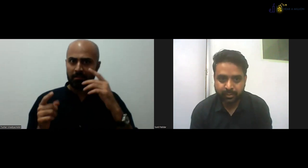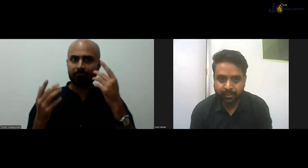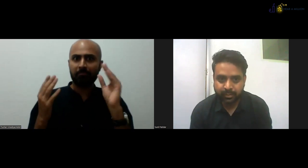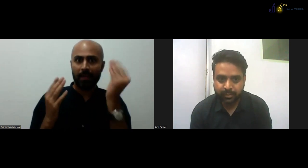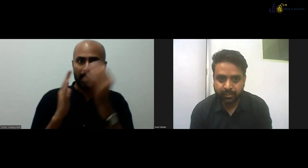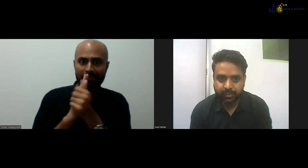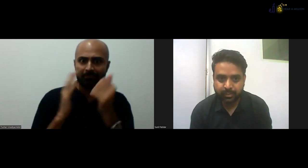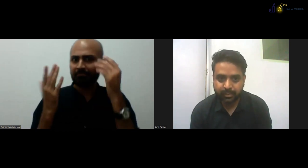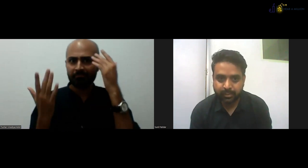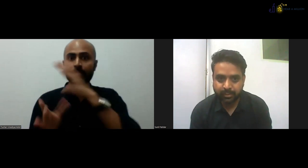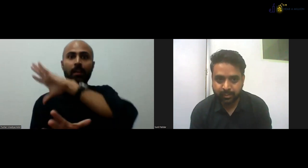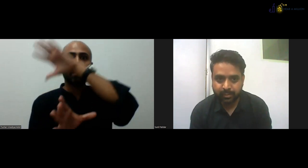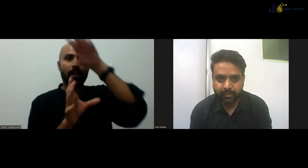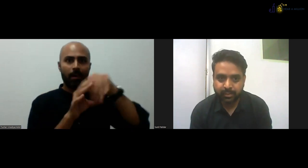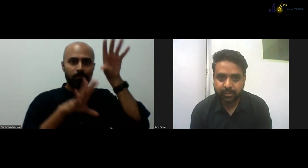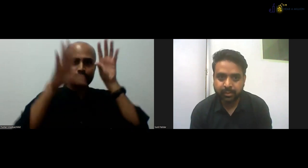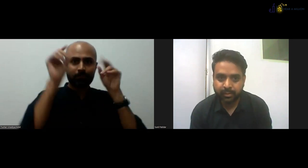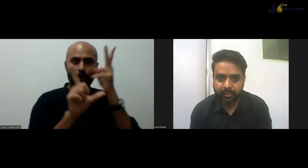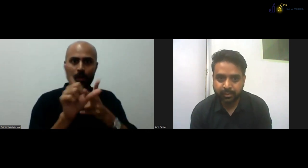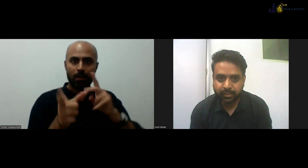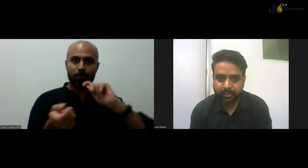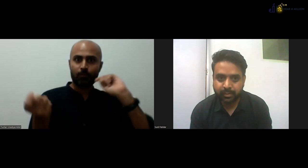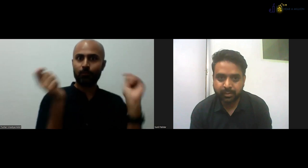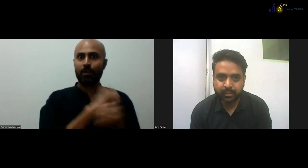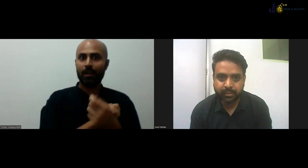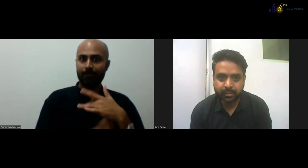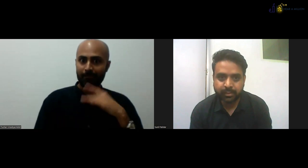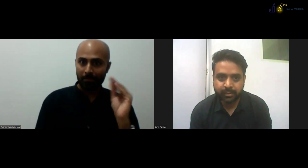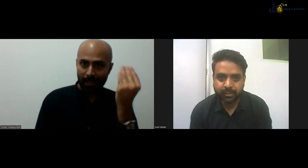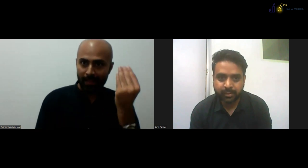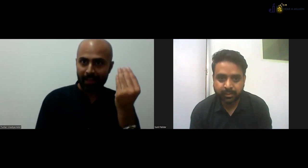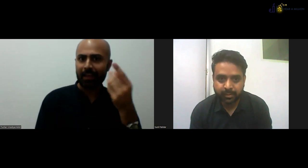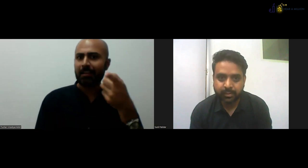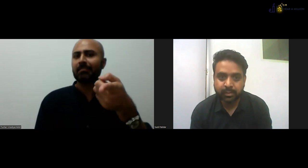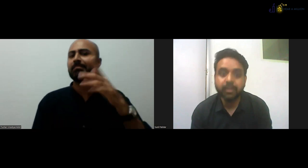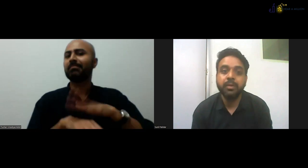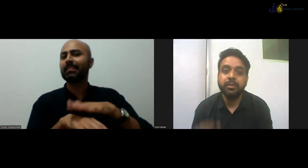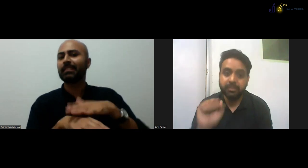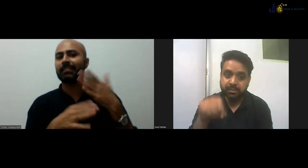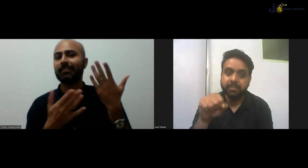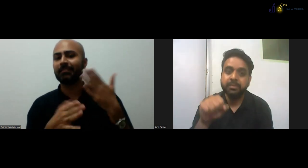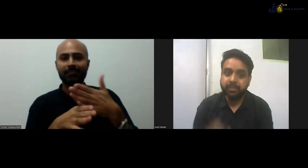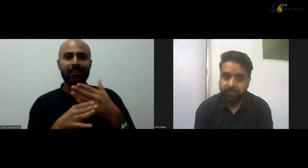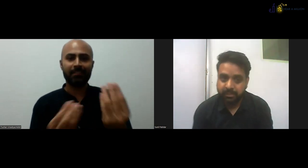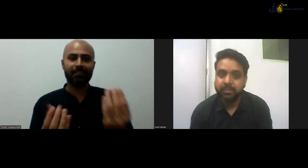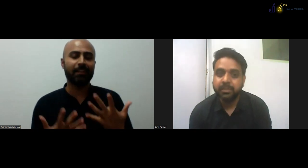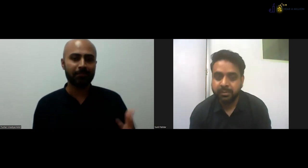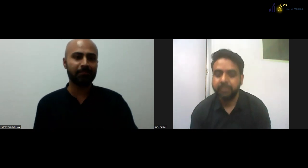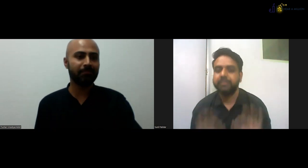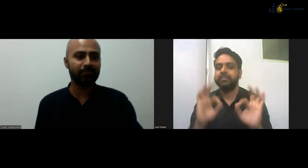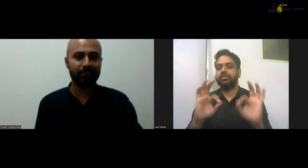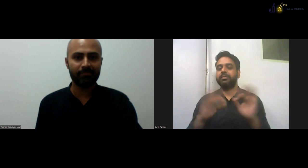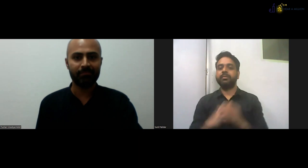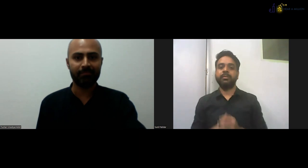are done with their 12th class, whether they are aware about their own skills or after two years, do you see the change in them?